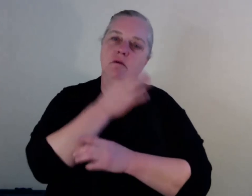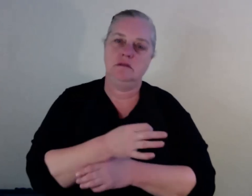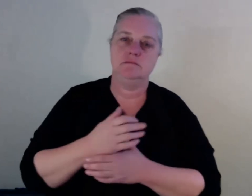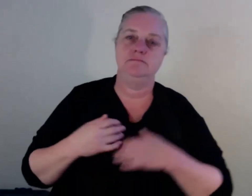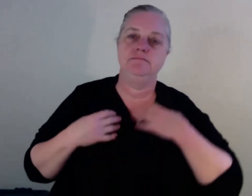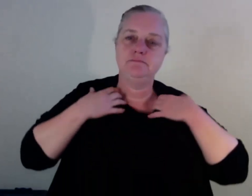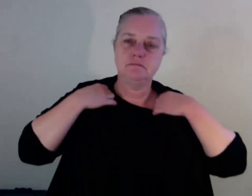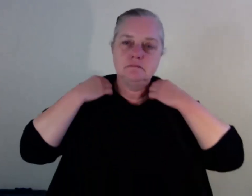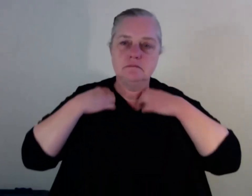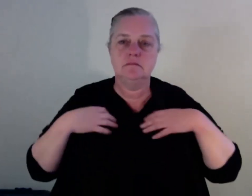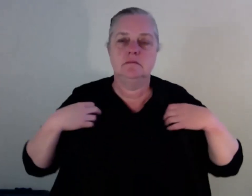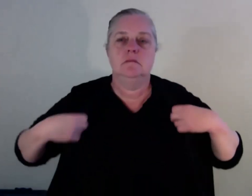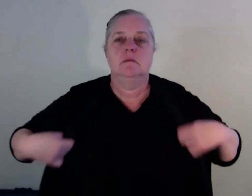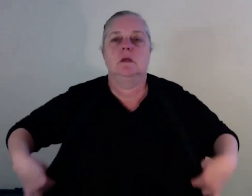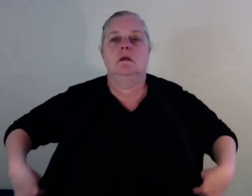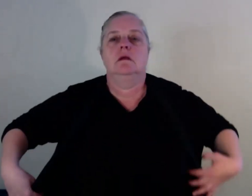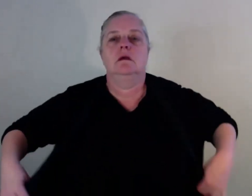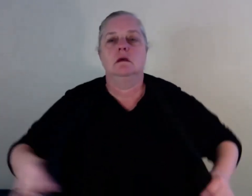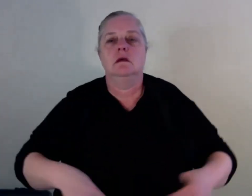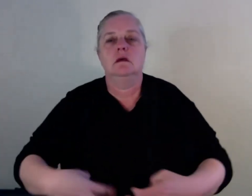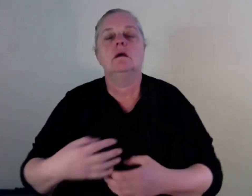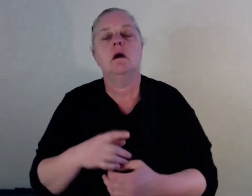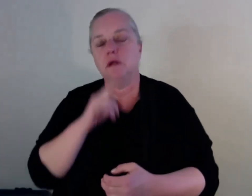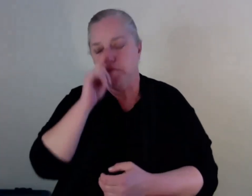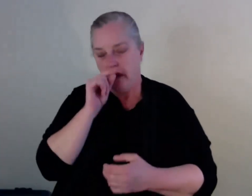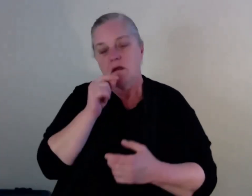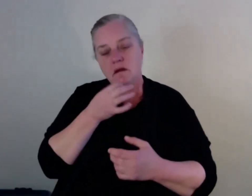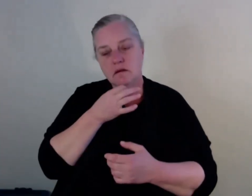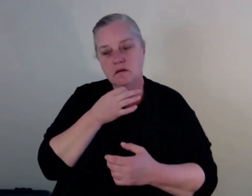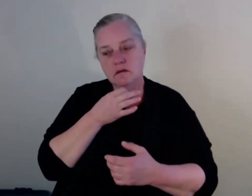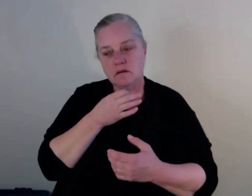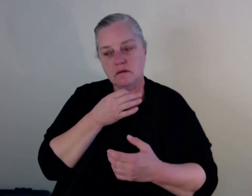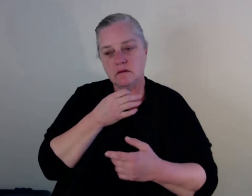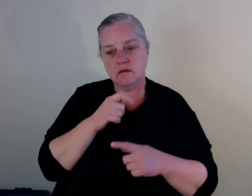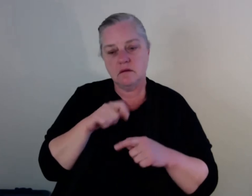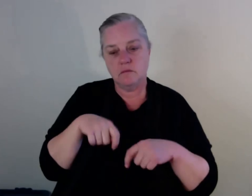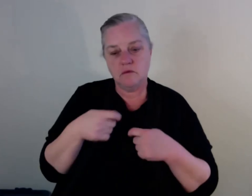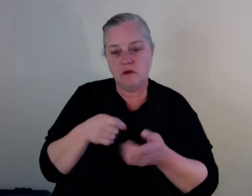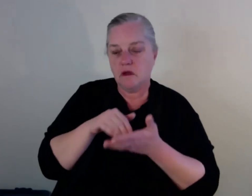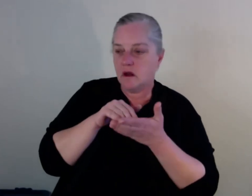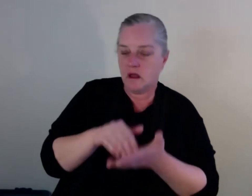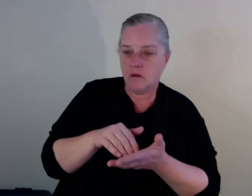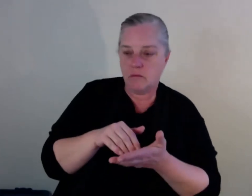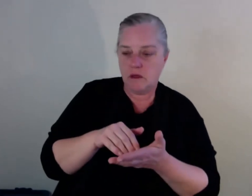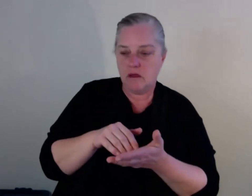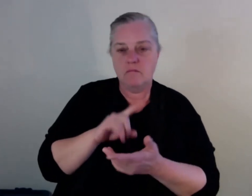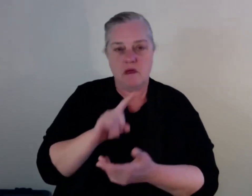cause I mean, we, you know, you can offer the treatment and then, but if it's not there, then no one's going to look for it because they're just caught up in all their trauma. They're caught